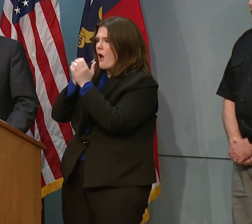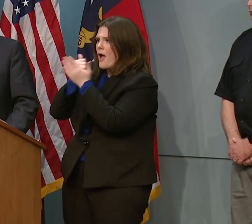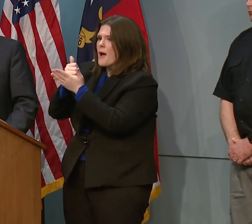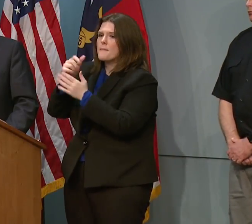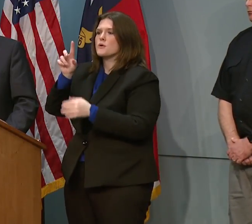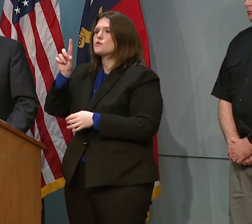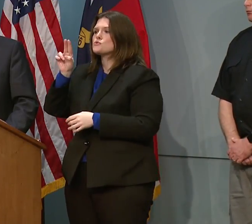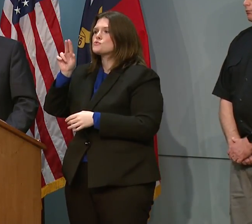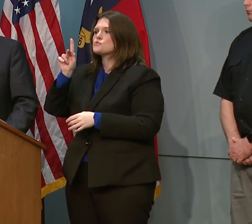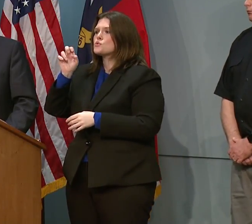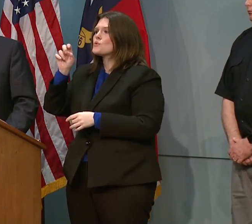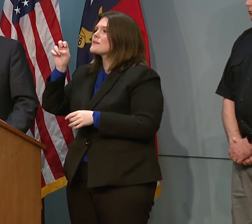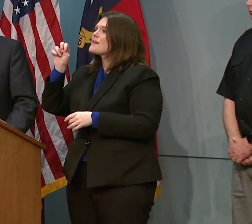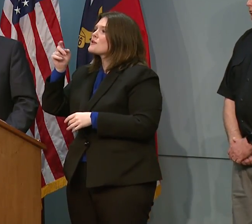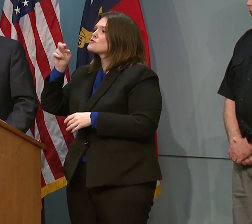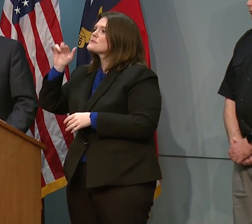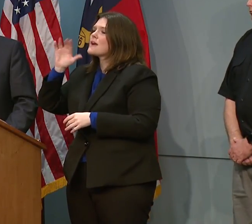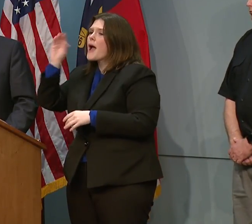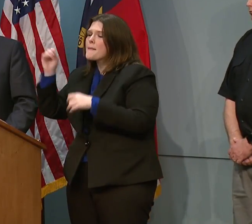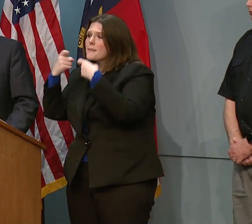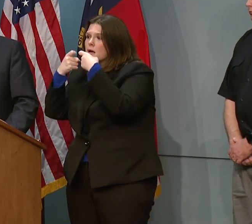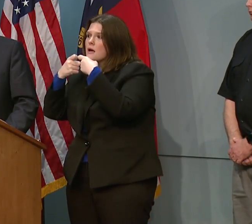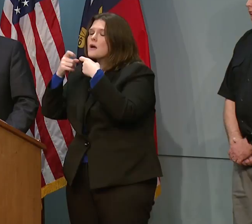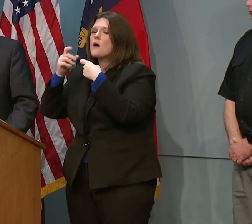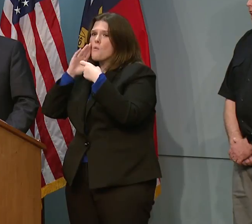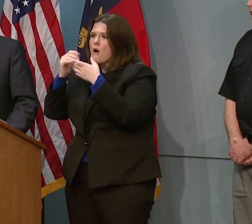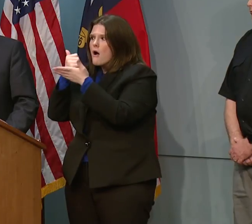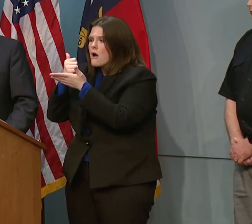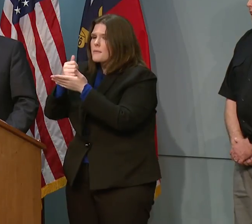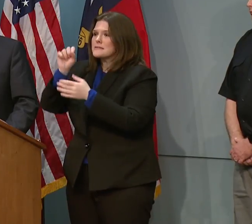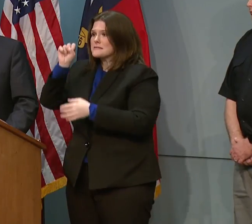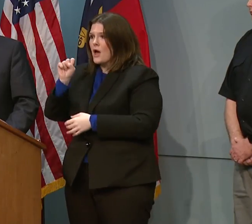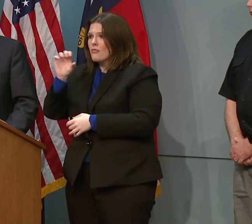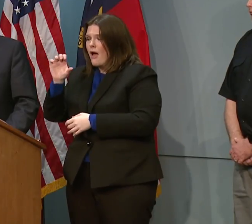Duke Energy are going to be overwhelmed, and also South Carolina Electric.